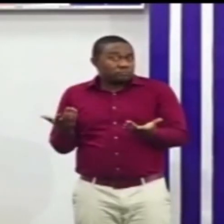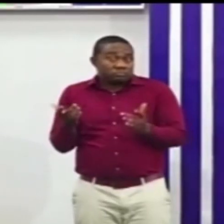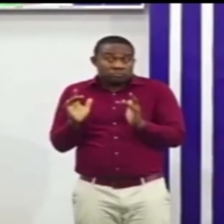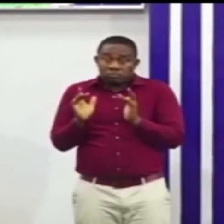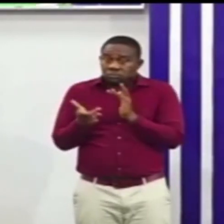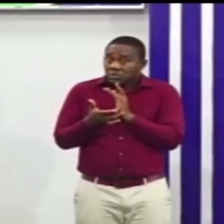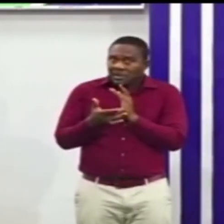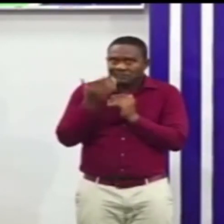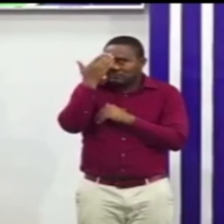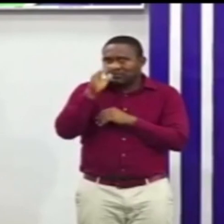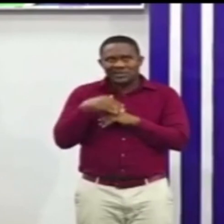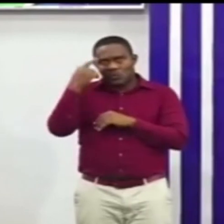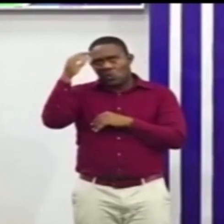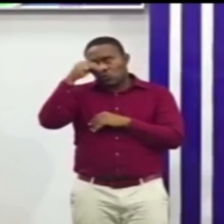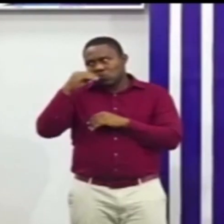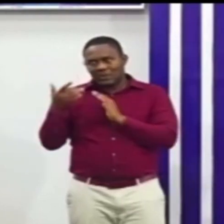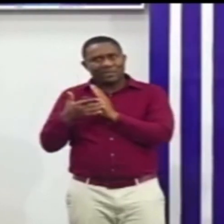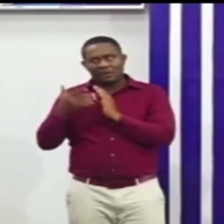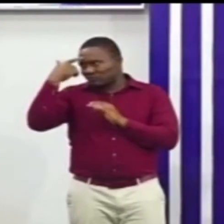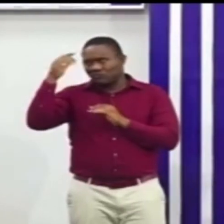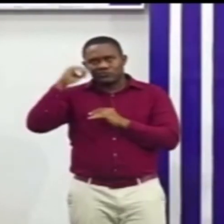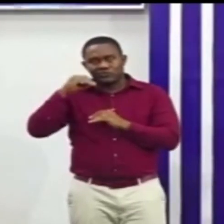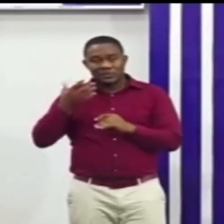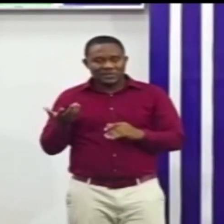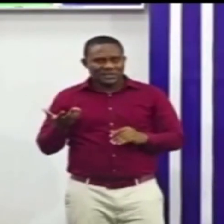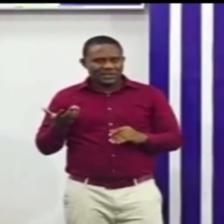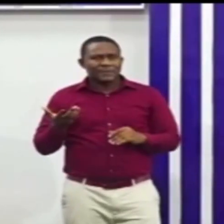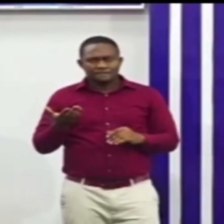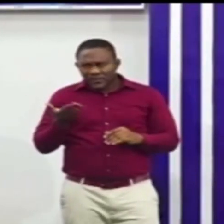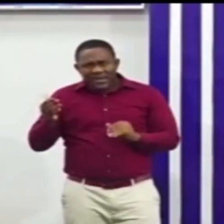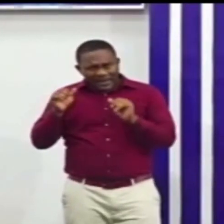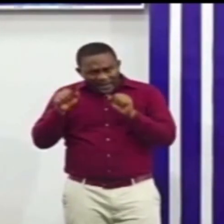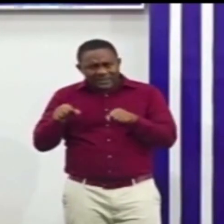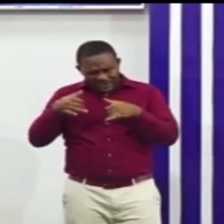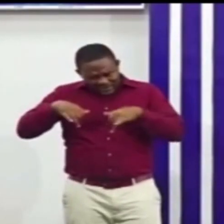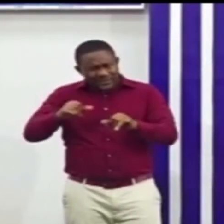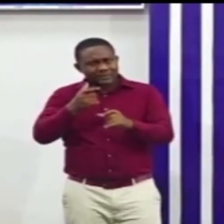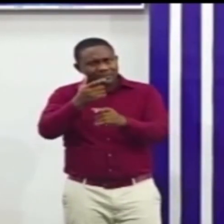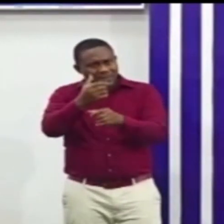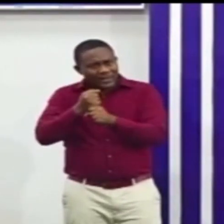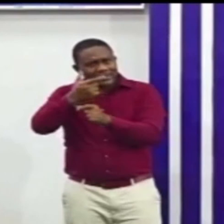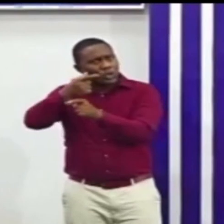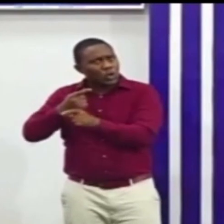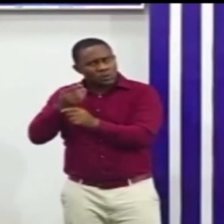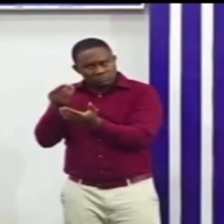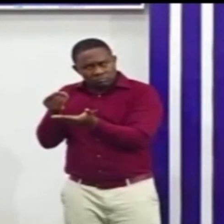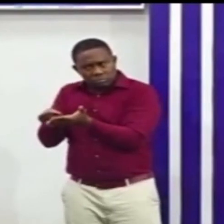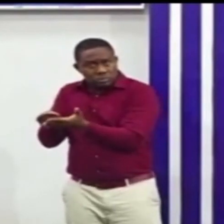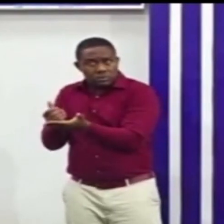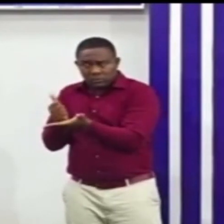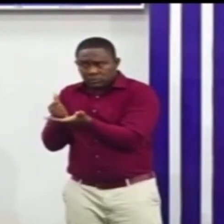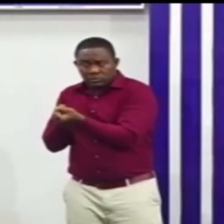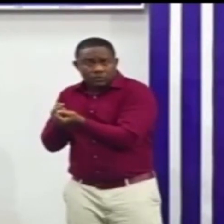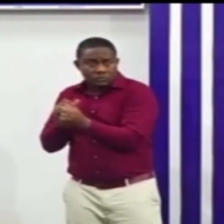in some of the districts across the country so that we do not exclude anybody from assessing and to apply for the